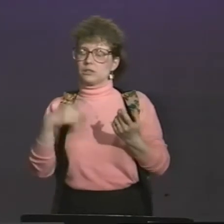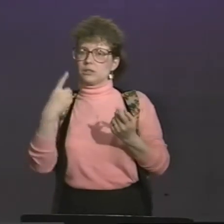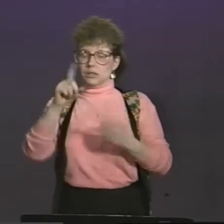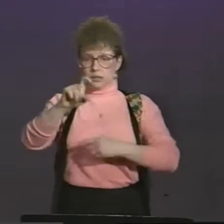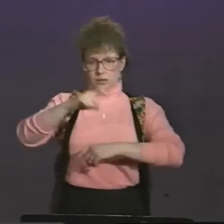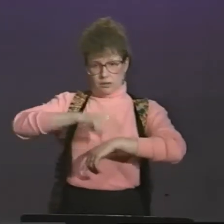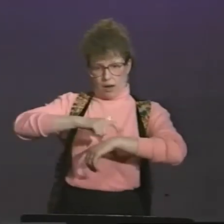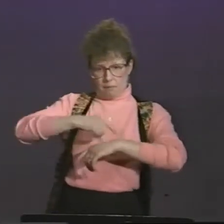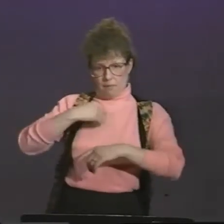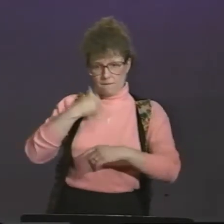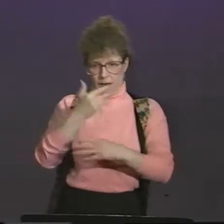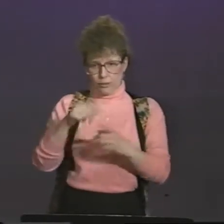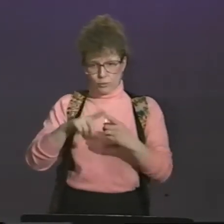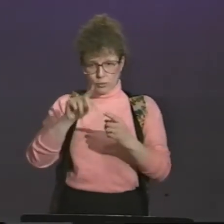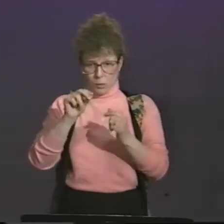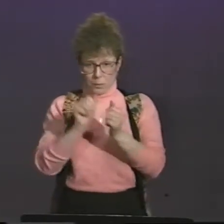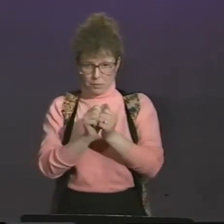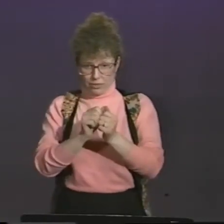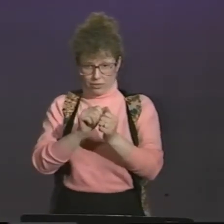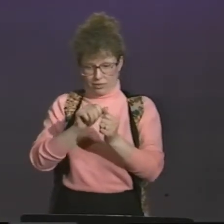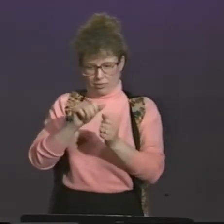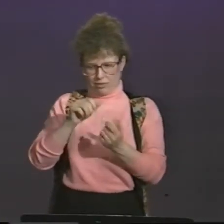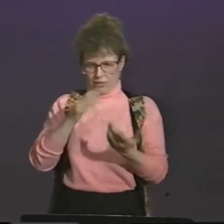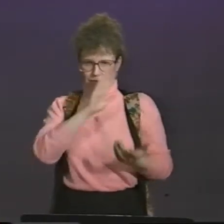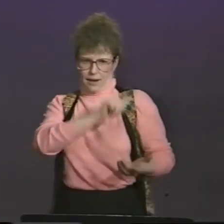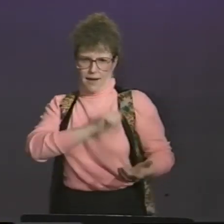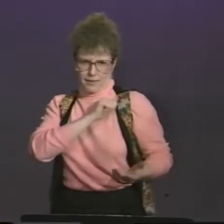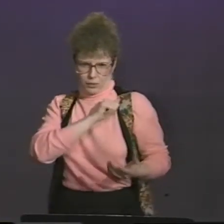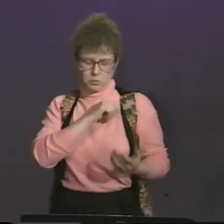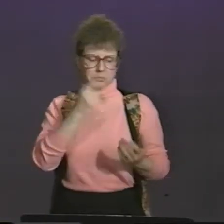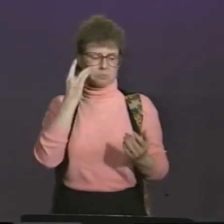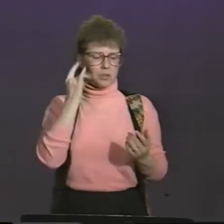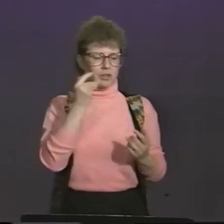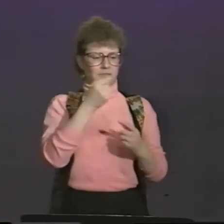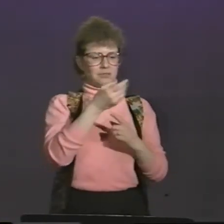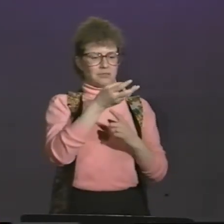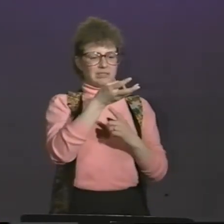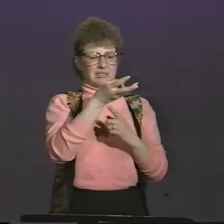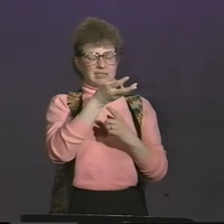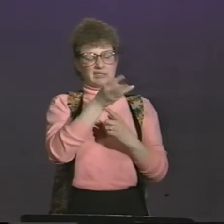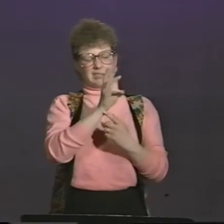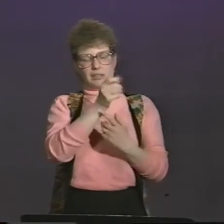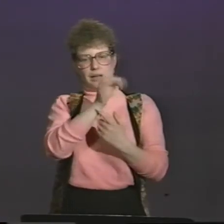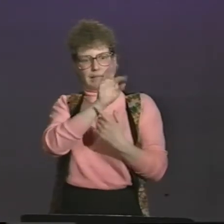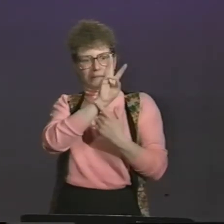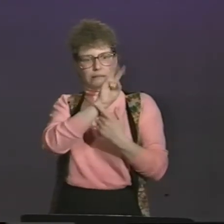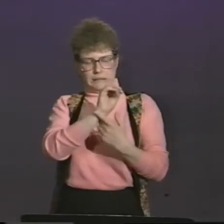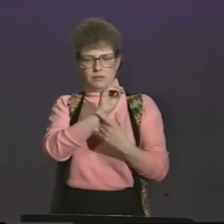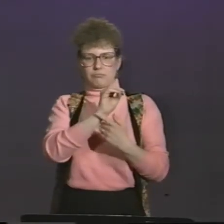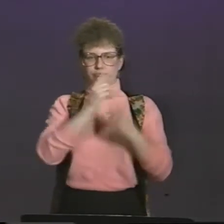response. Now my next question for research, I wonder if time had anything to do with this attitude shift.